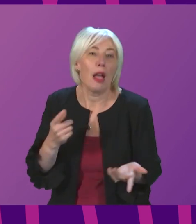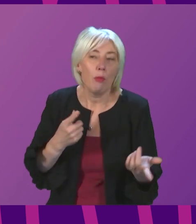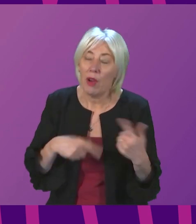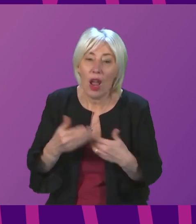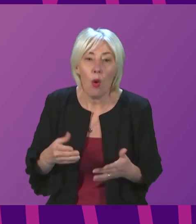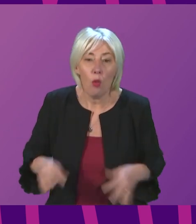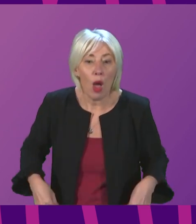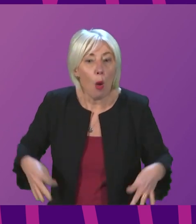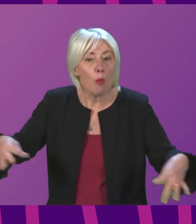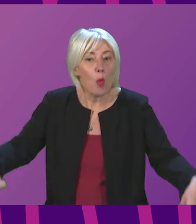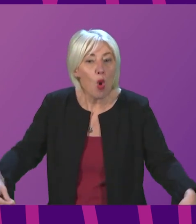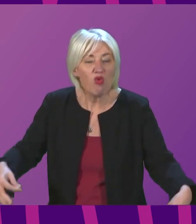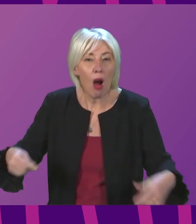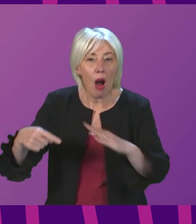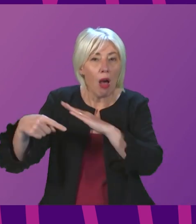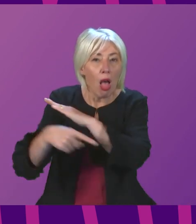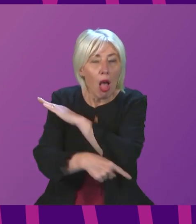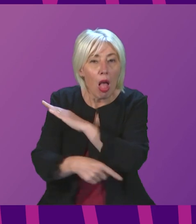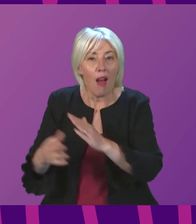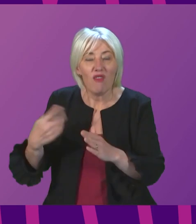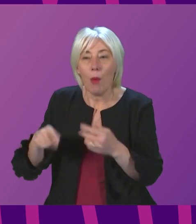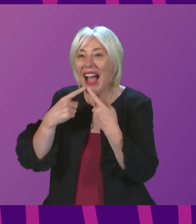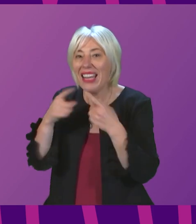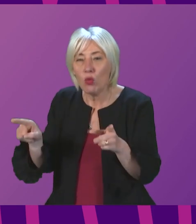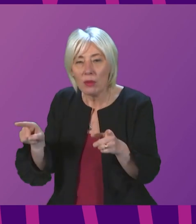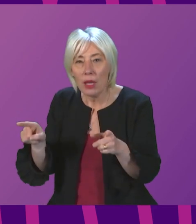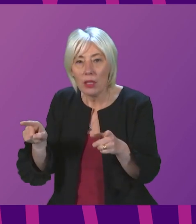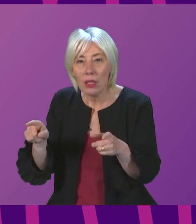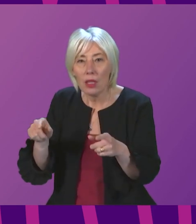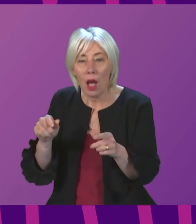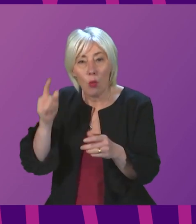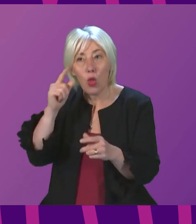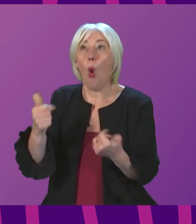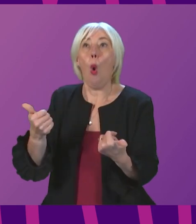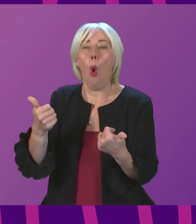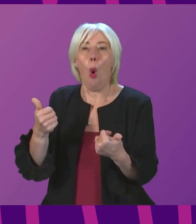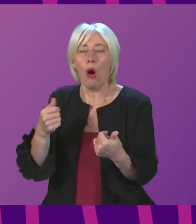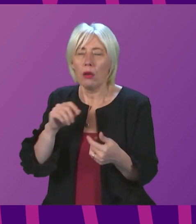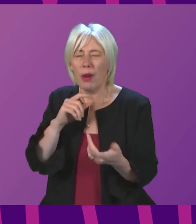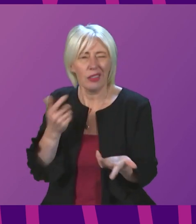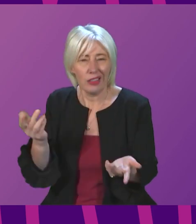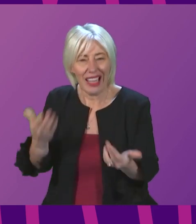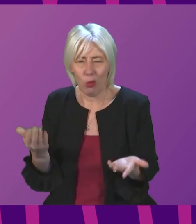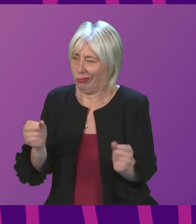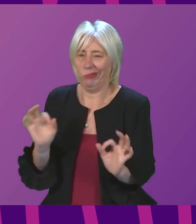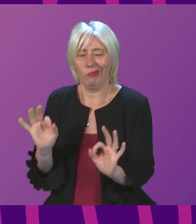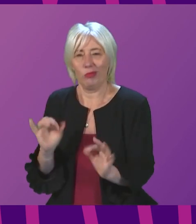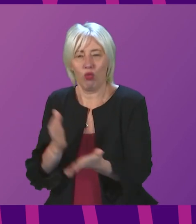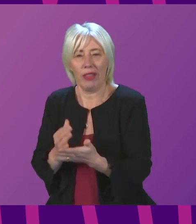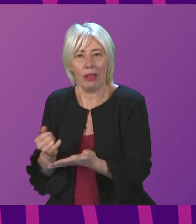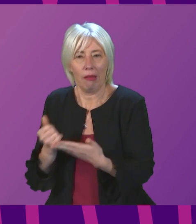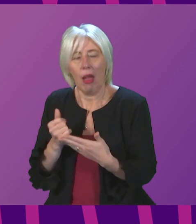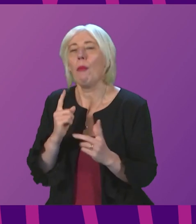poorer after that Treasury announcement than we thought we were before. We will get the money as quickly as possible, but £100 million